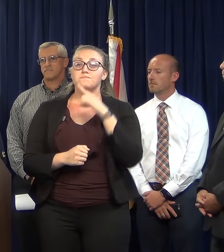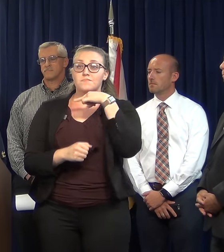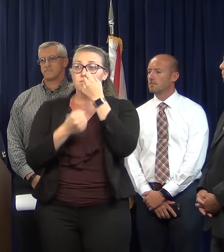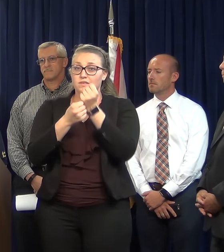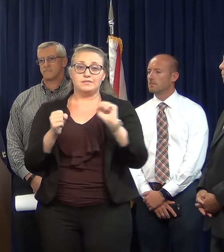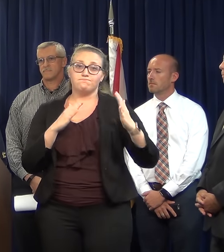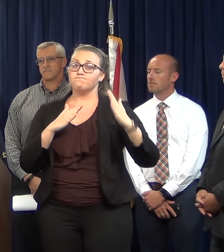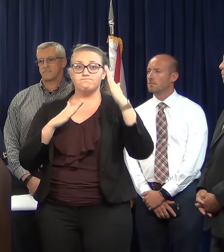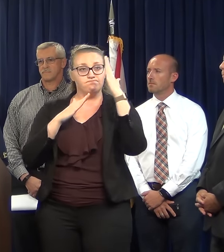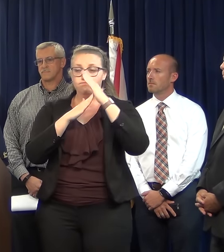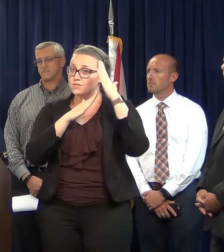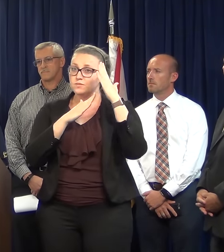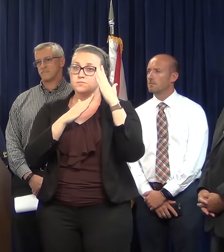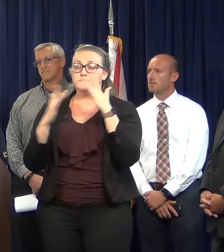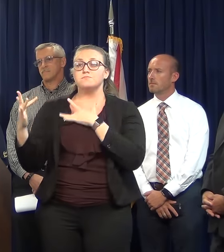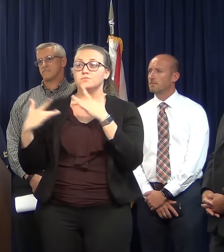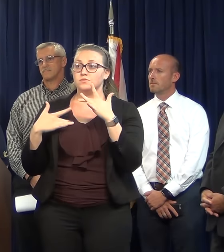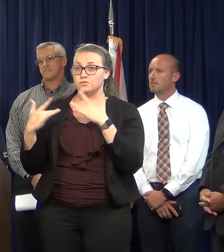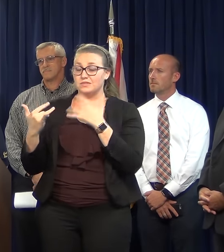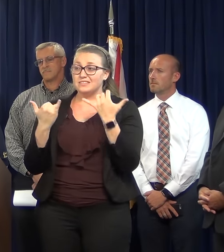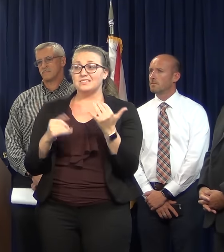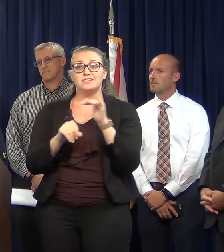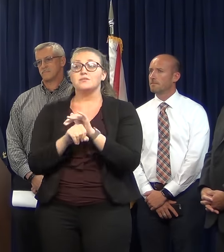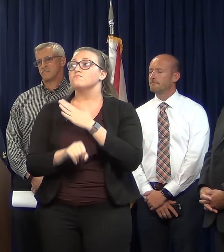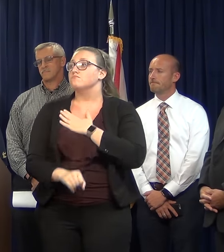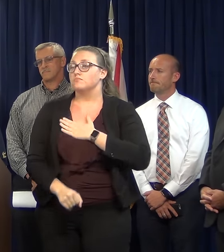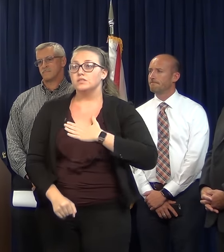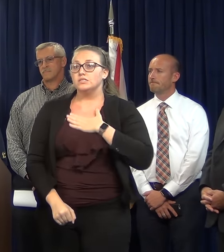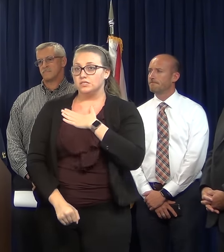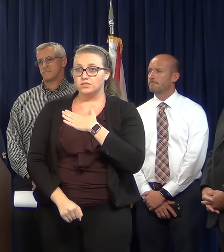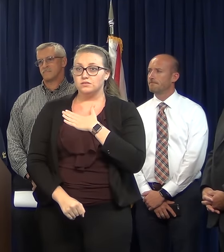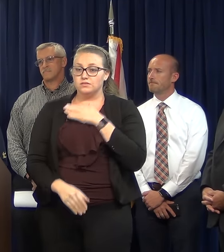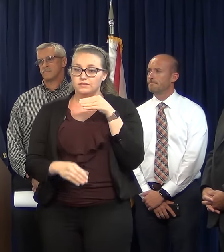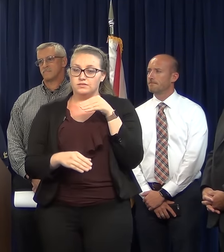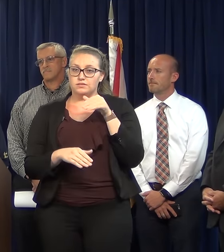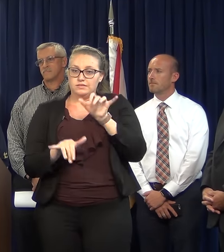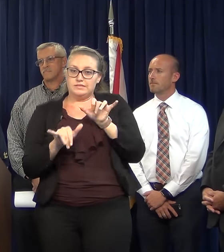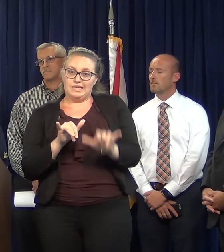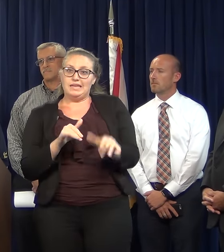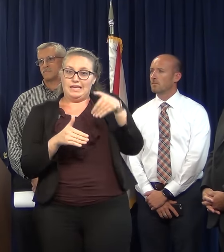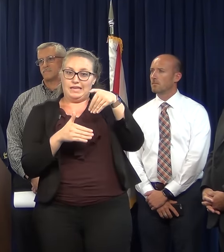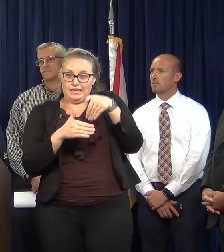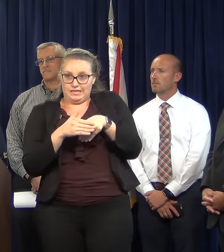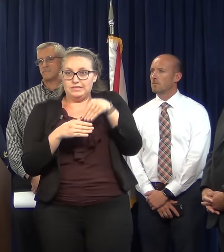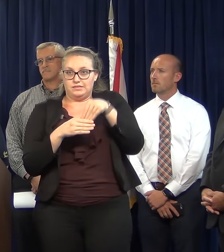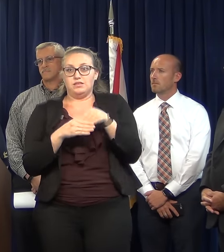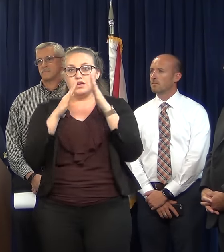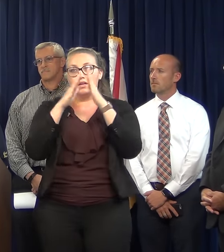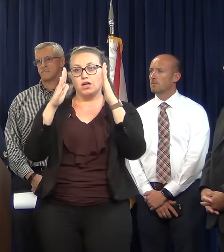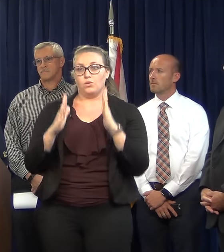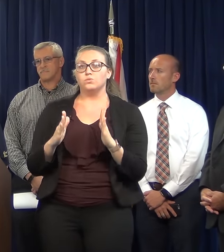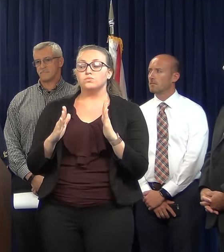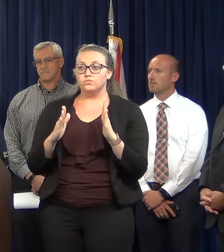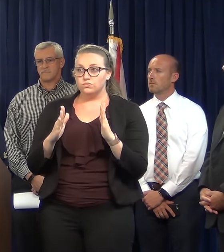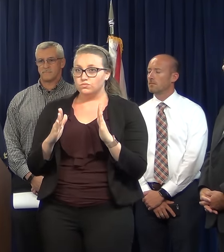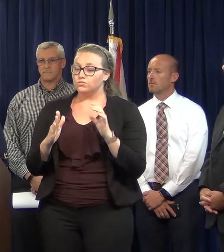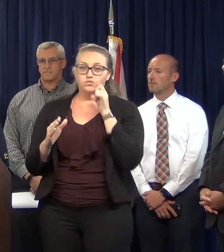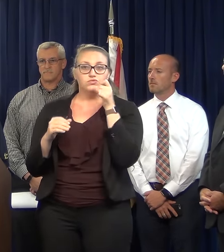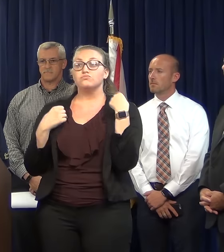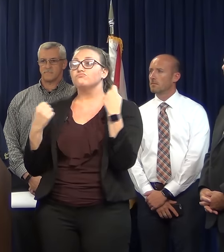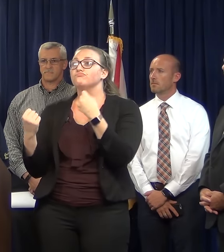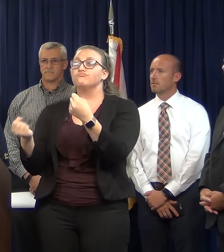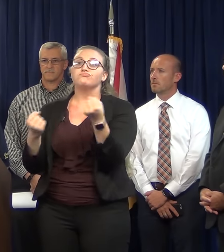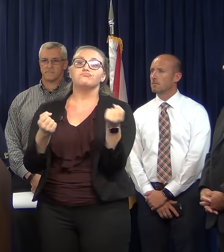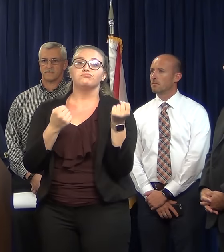contribute to that, we're asking the public tonight to please stay indoors, stay in your house, please do not go driving